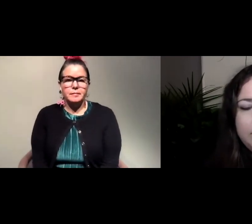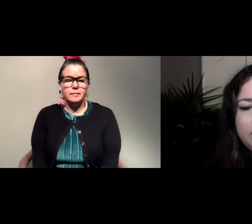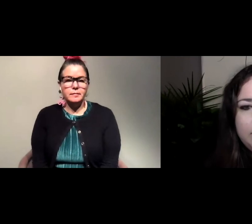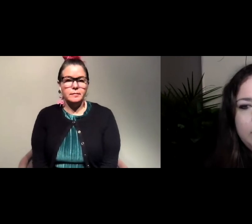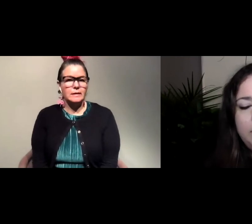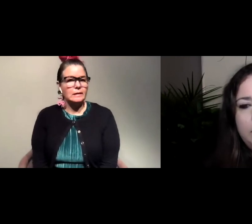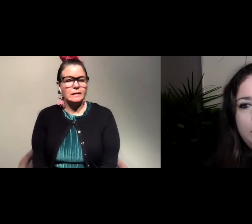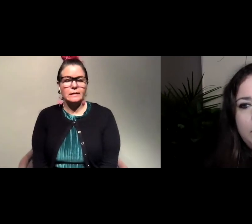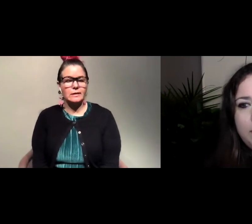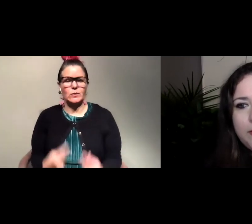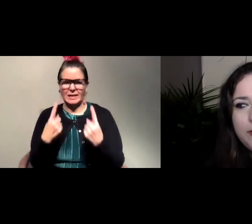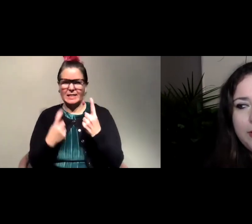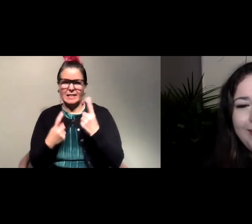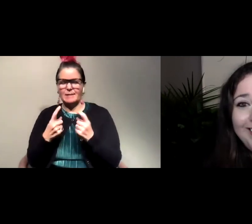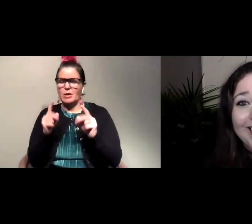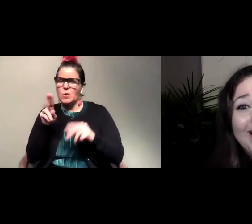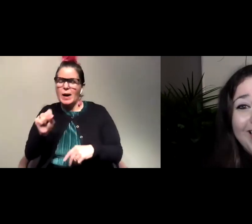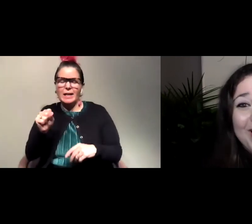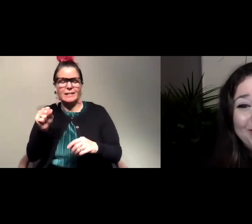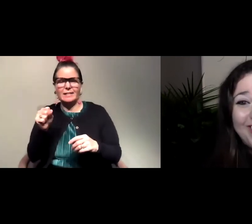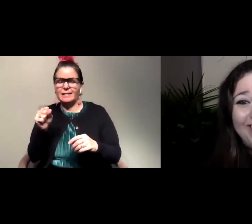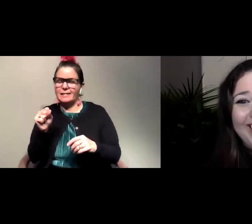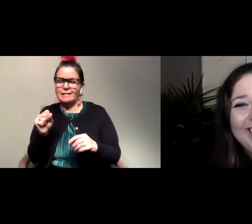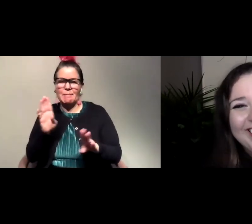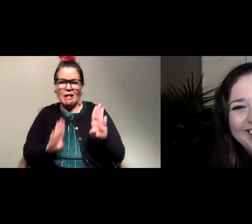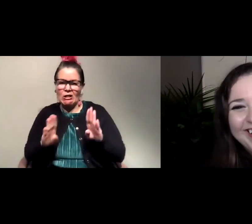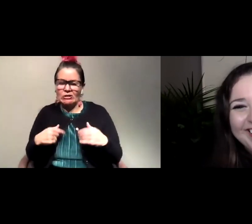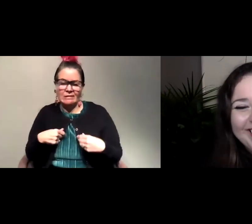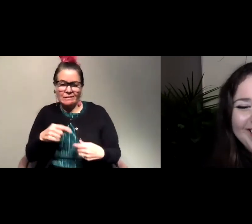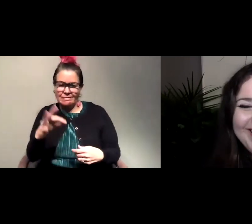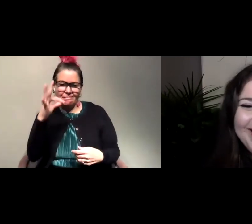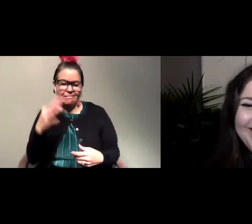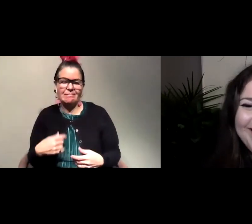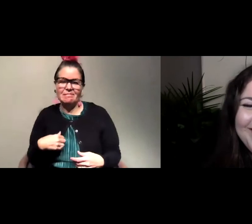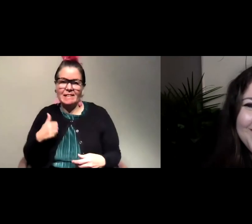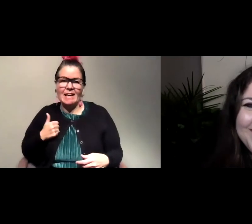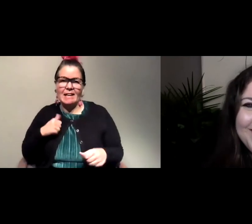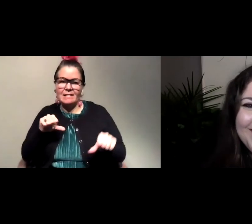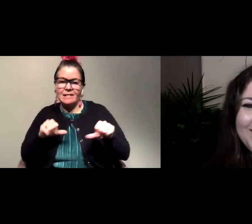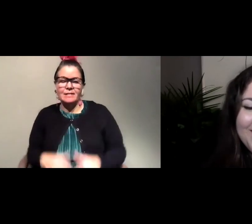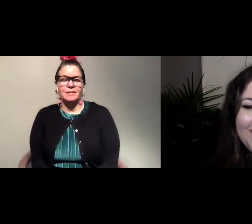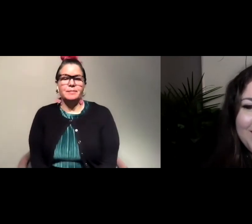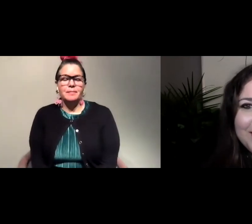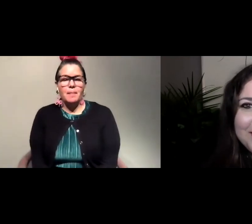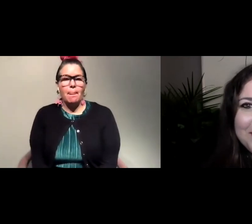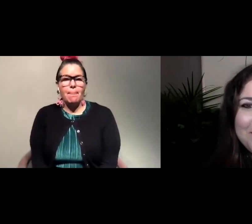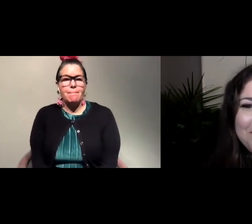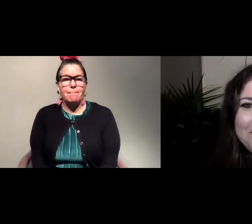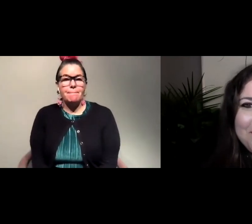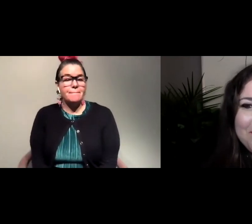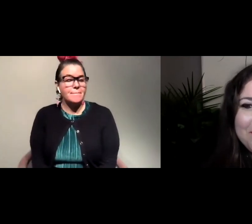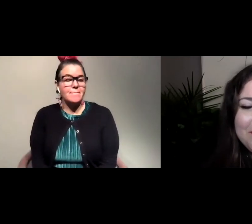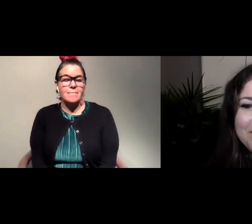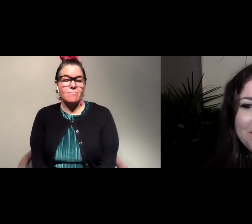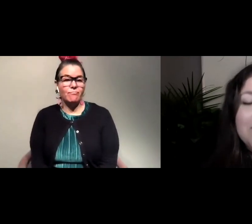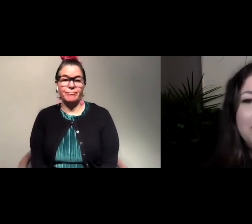yeah, you really tested me with the U.S. U.S. biology. Oh, sorry. Um, yeah,